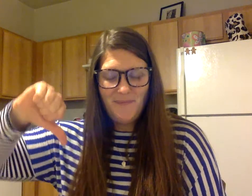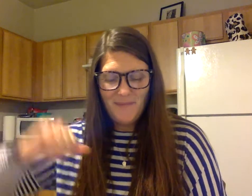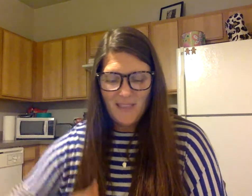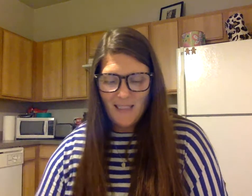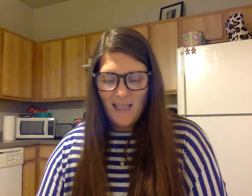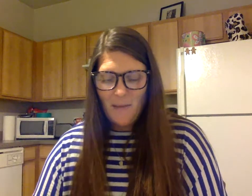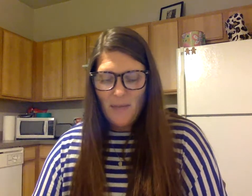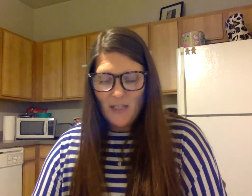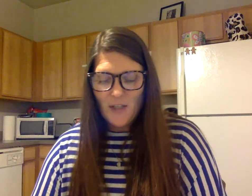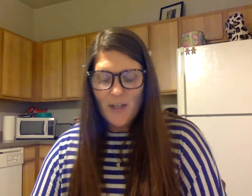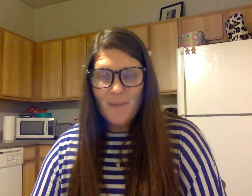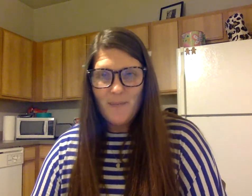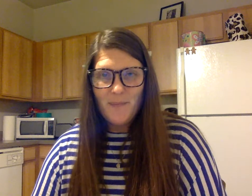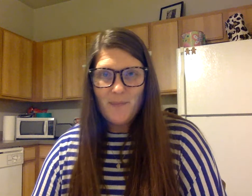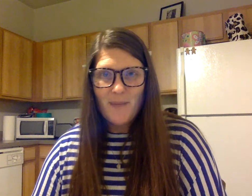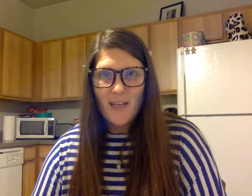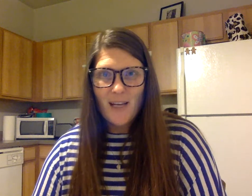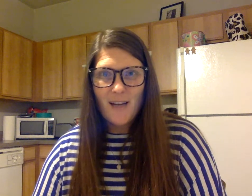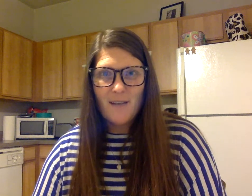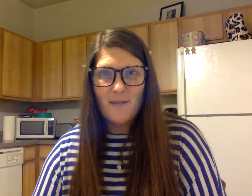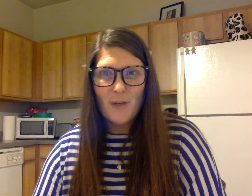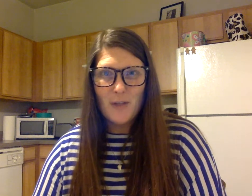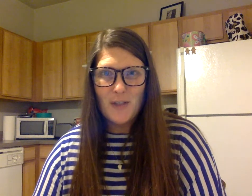Picture, vulture.